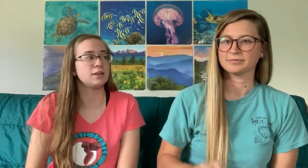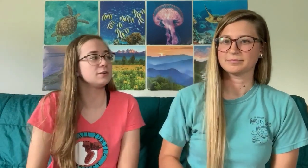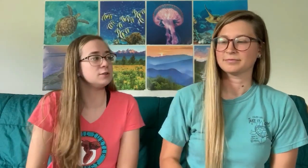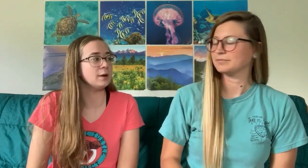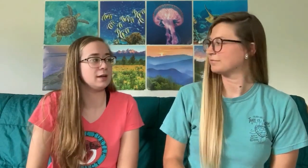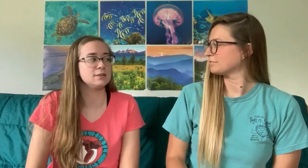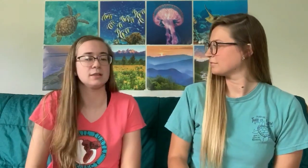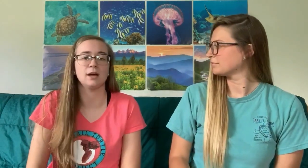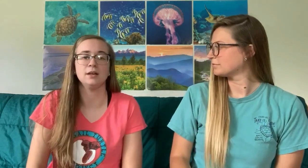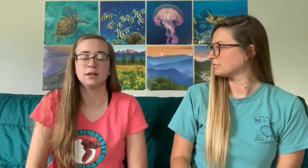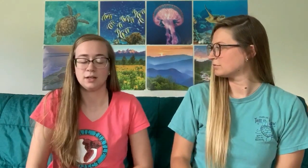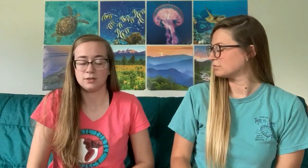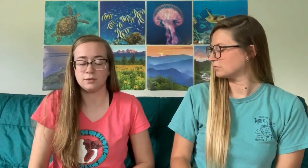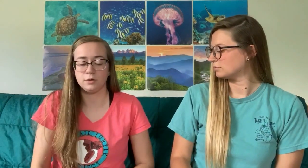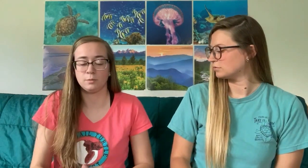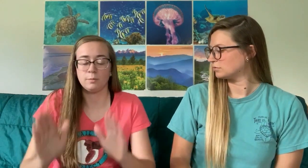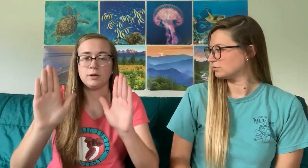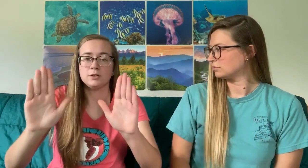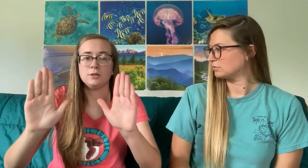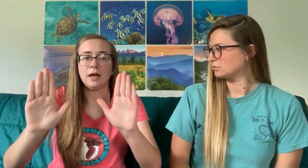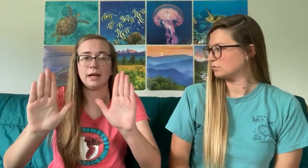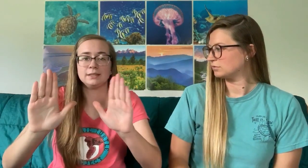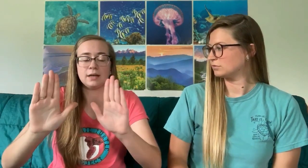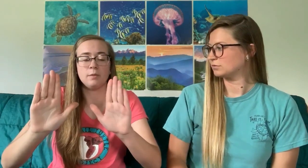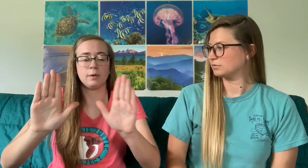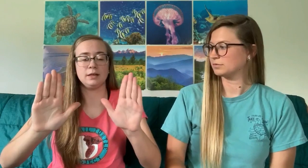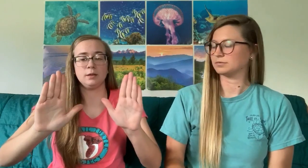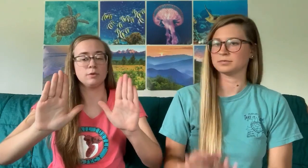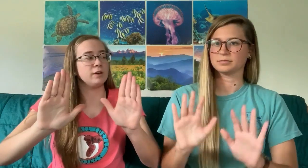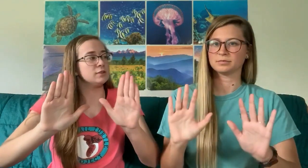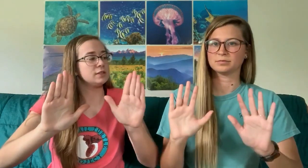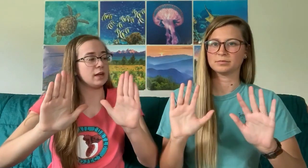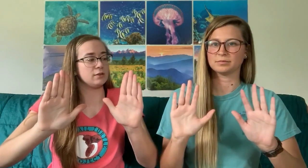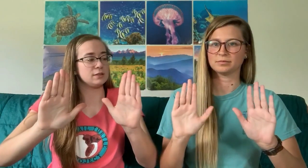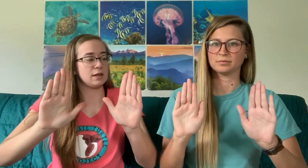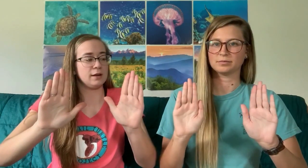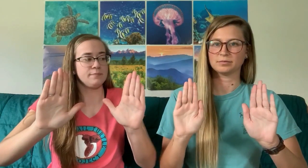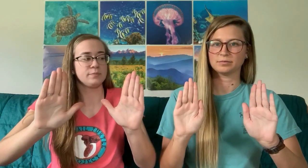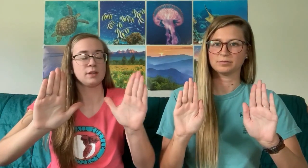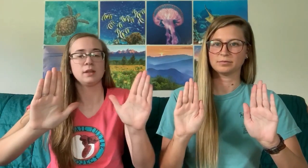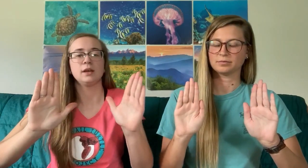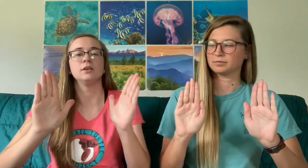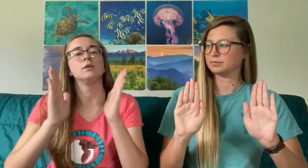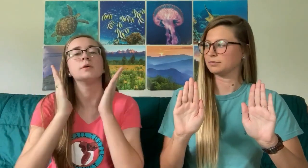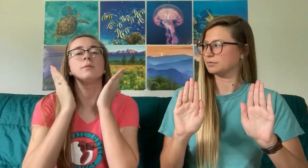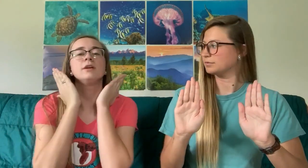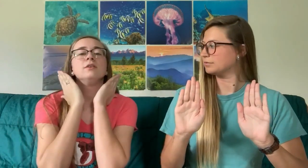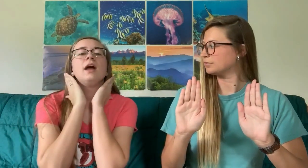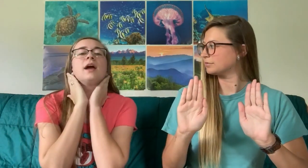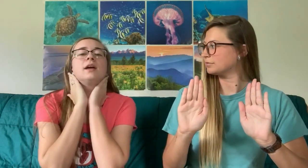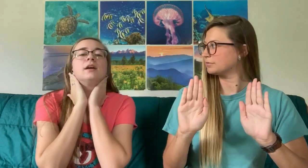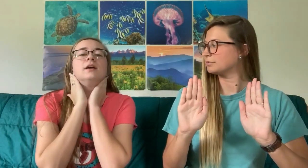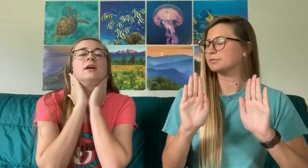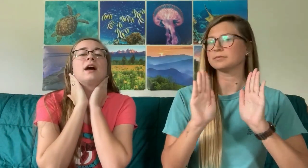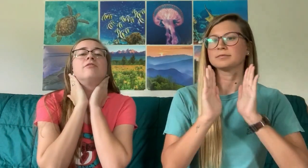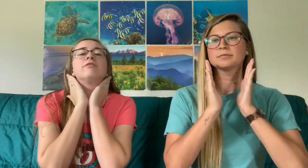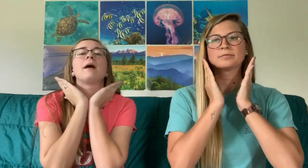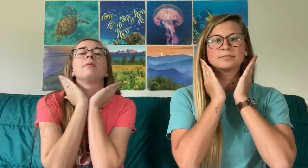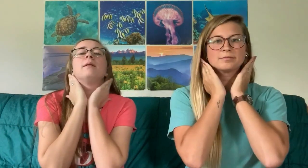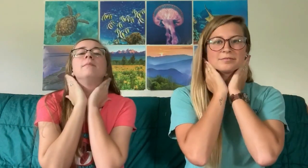another two handed sign. So if you'll put your two hands up and keep your fingers together this time, you're going to put them on your neck and kind of flap them.